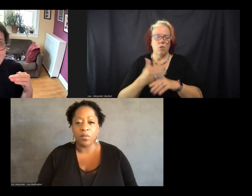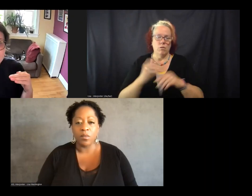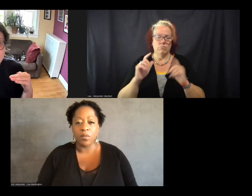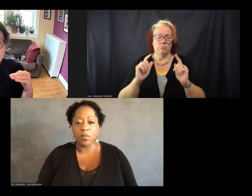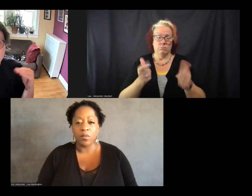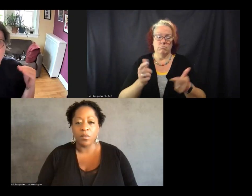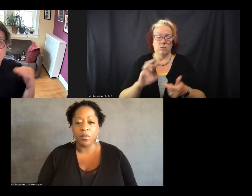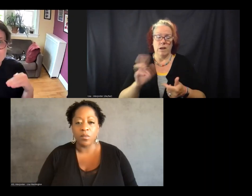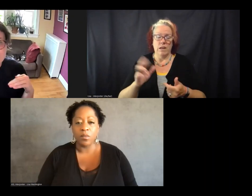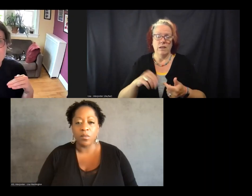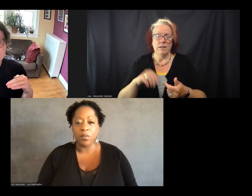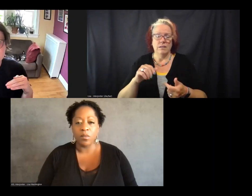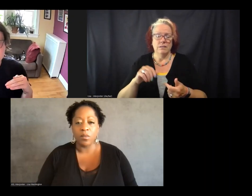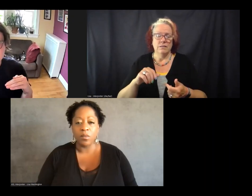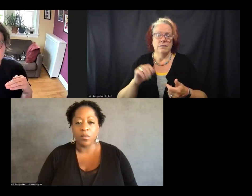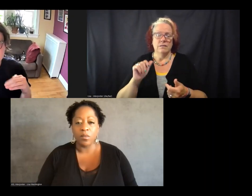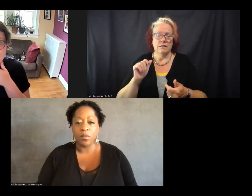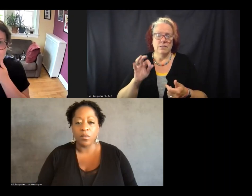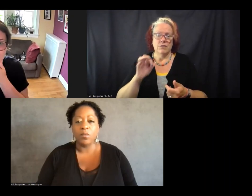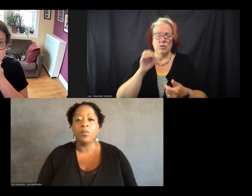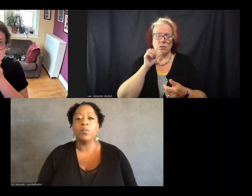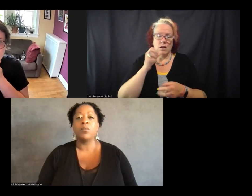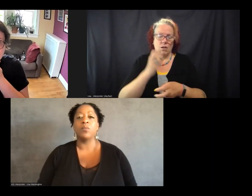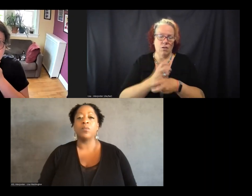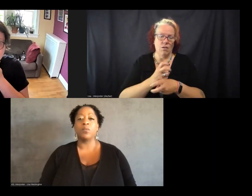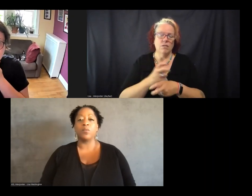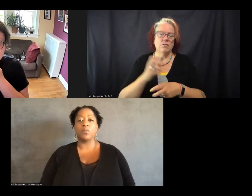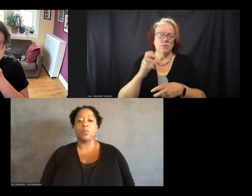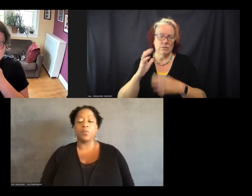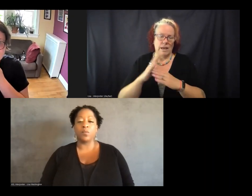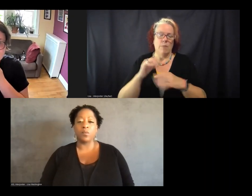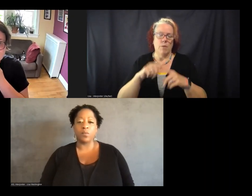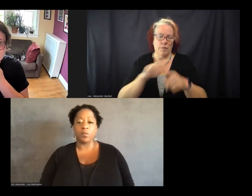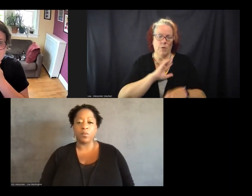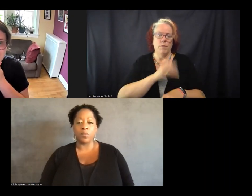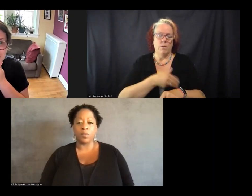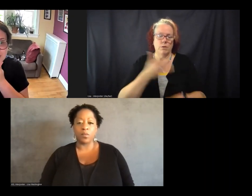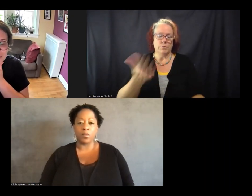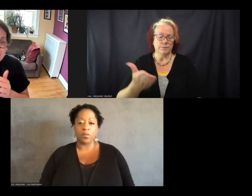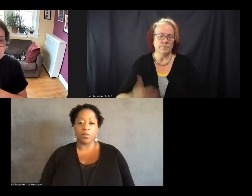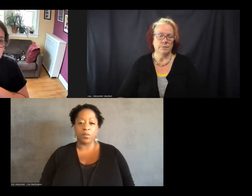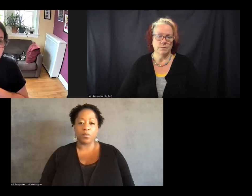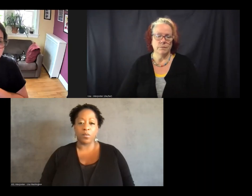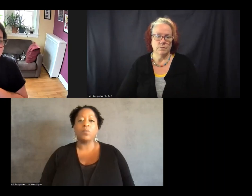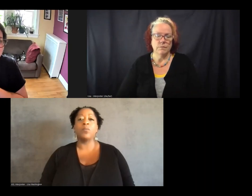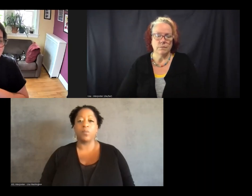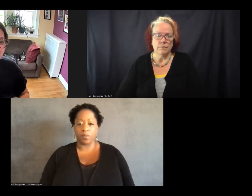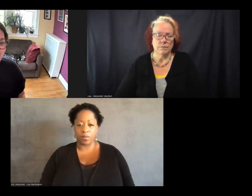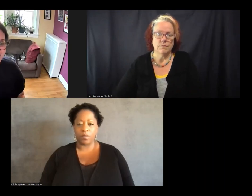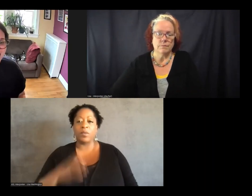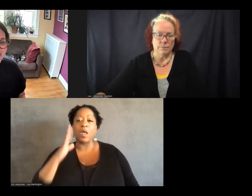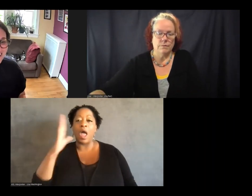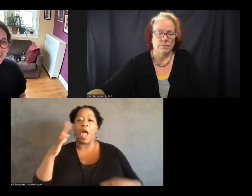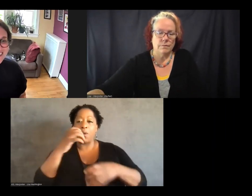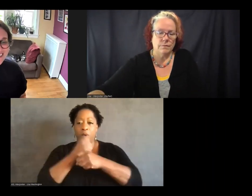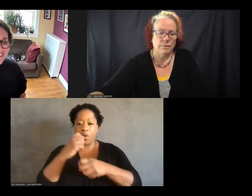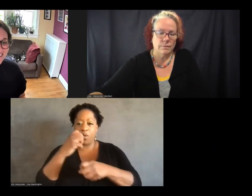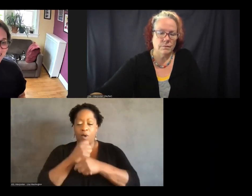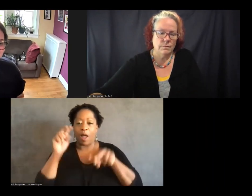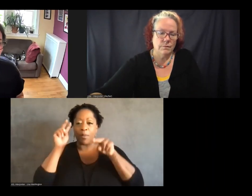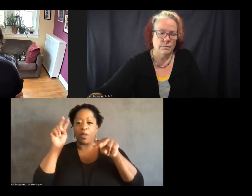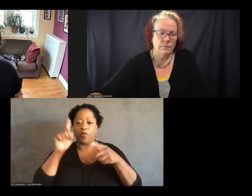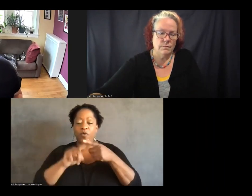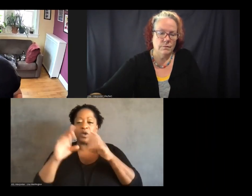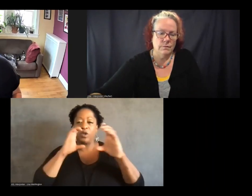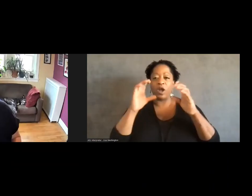hard cap on their power. Um, and I will wrap up and look forward to the conversation